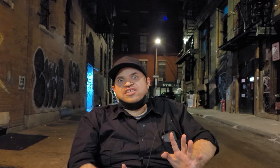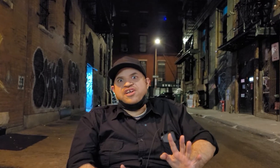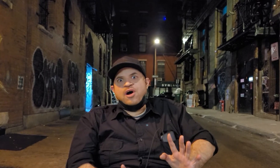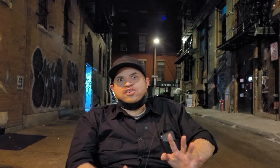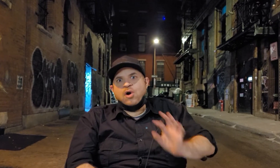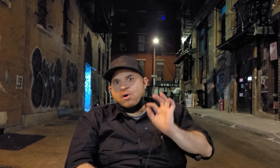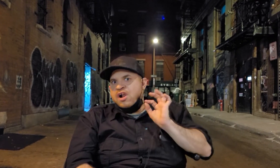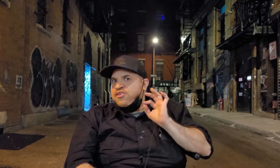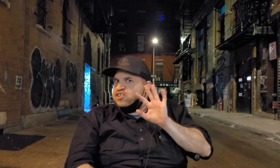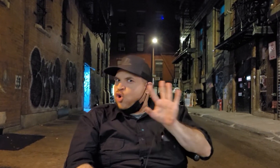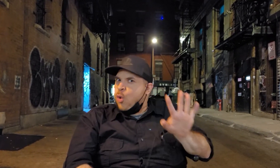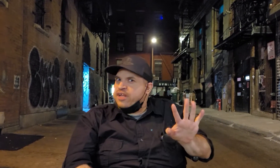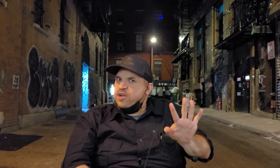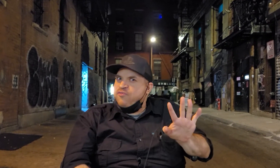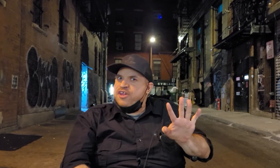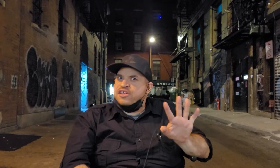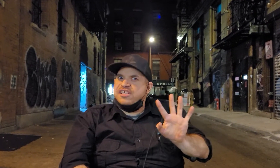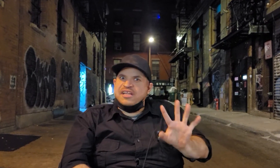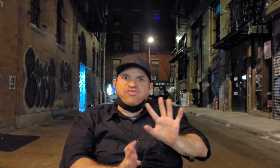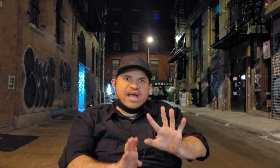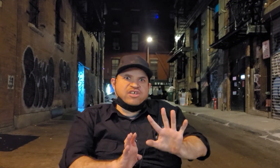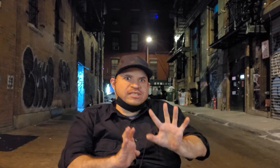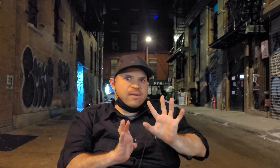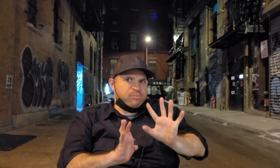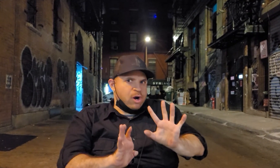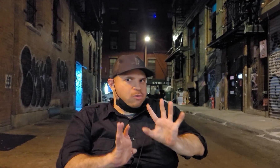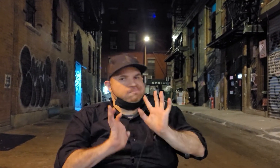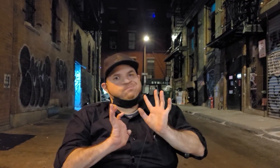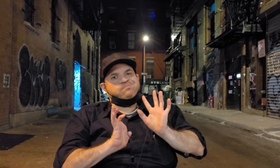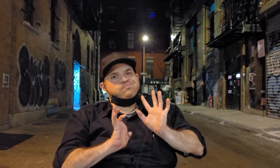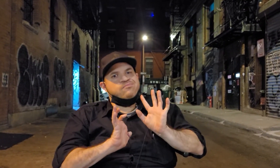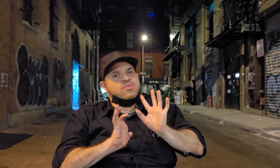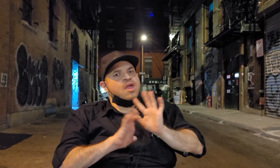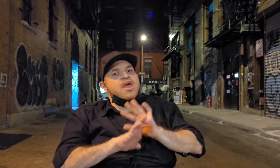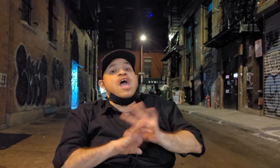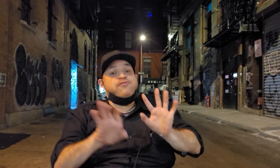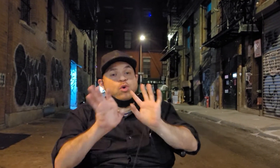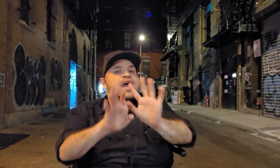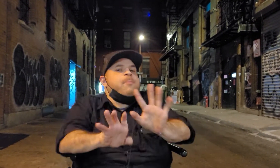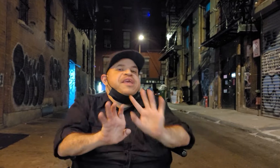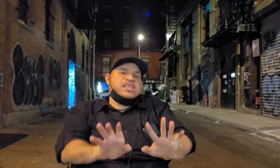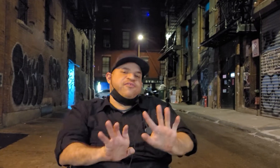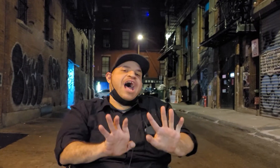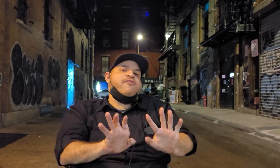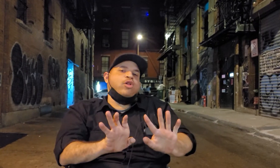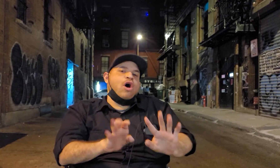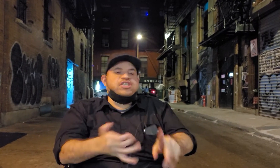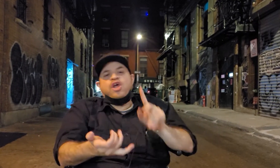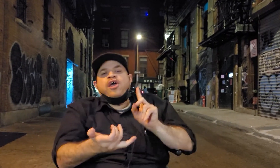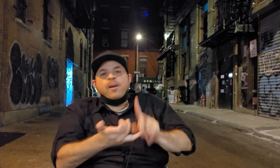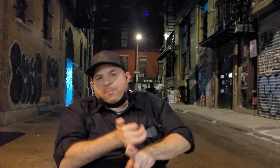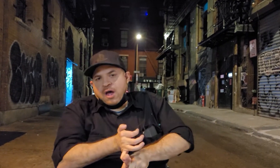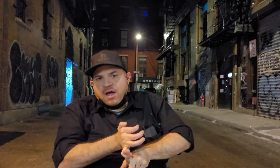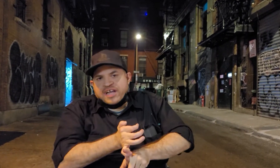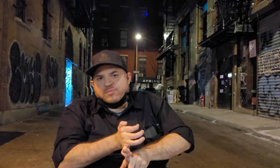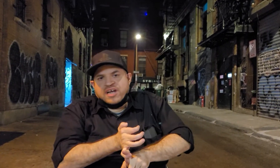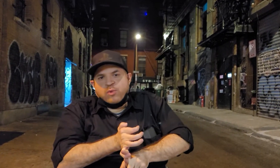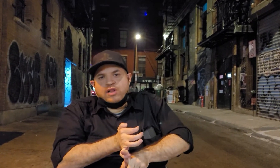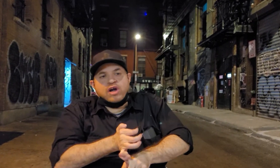you know so just a quick little video to let you guys know it's like bro if you get a ps5 on launch get a xbox when i launch